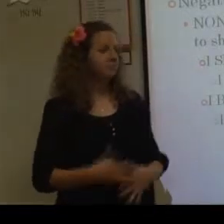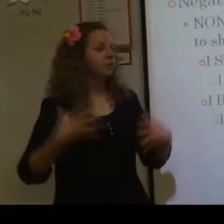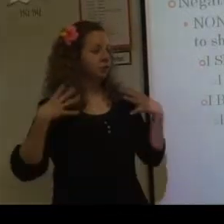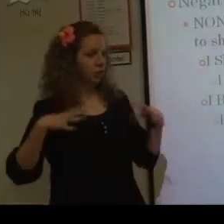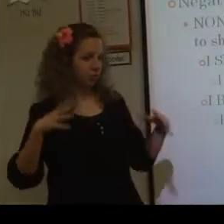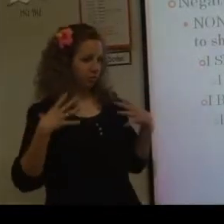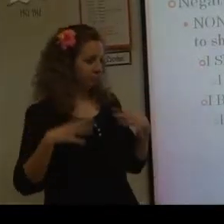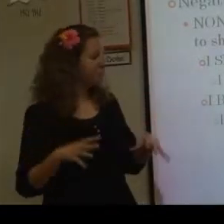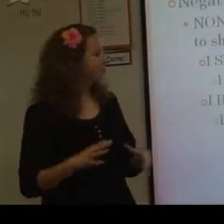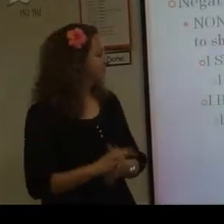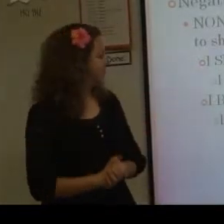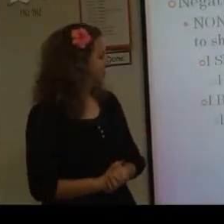Close. Mm-hmm.